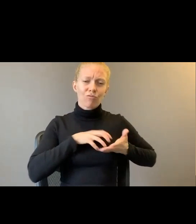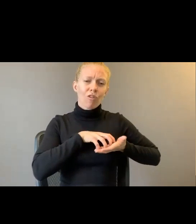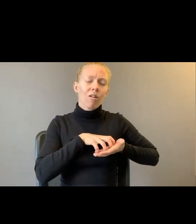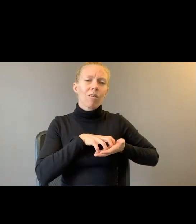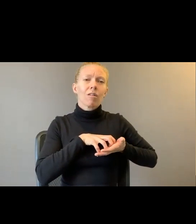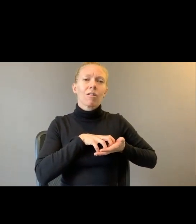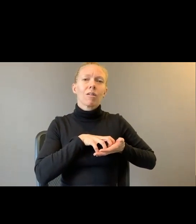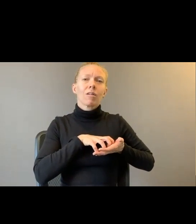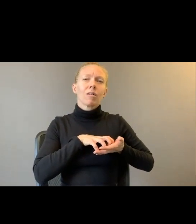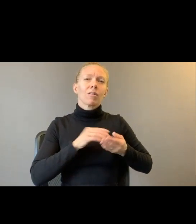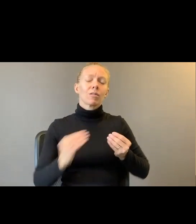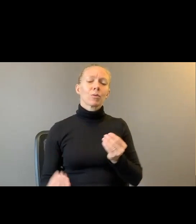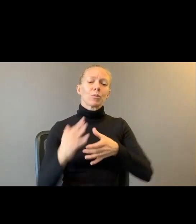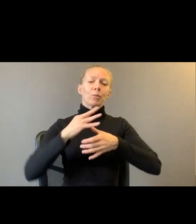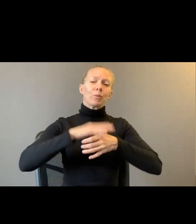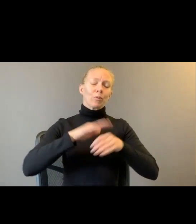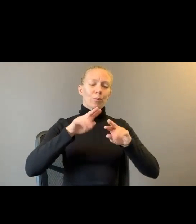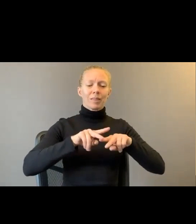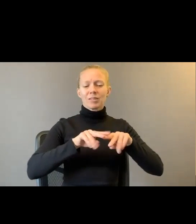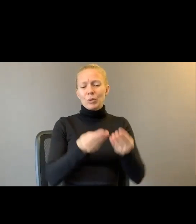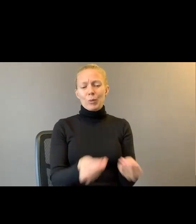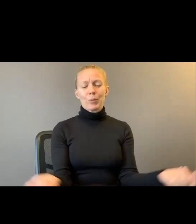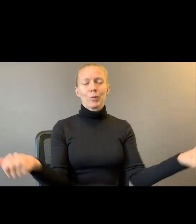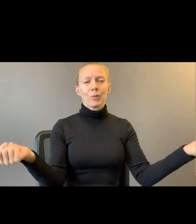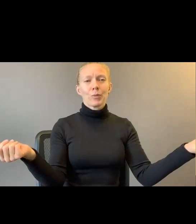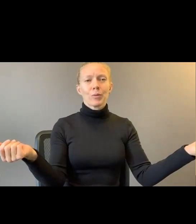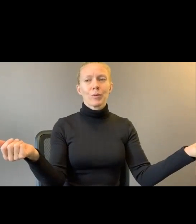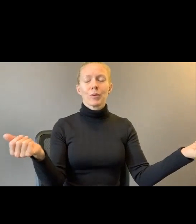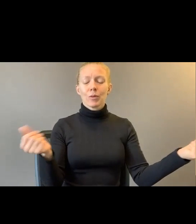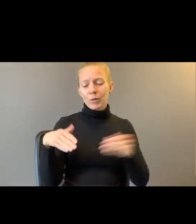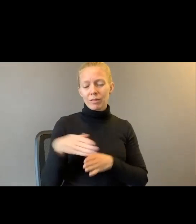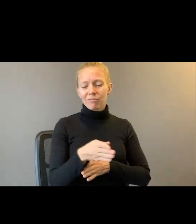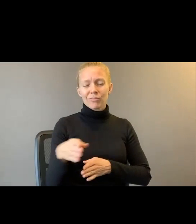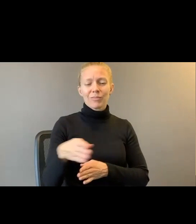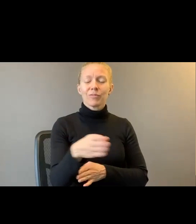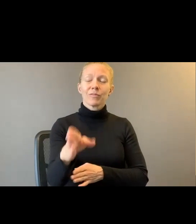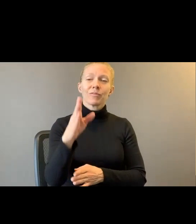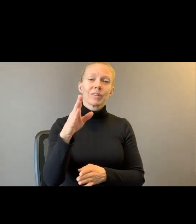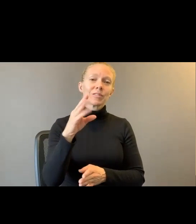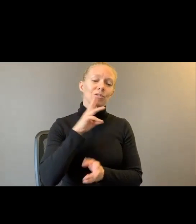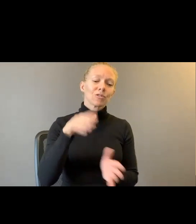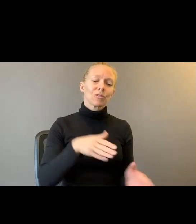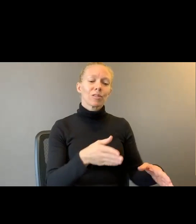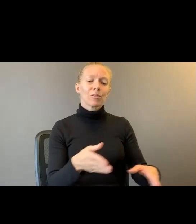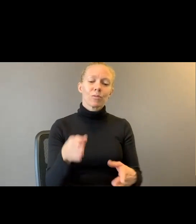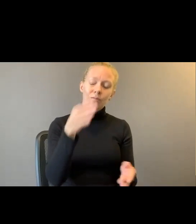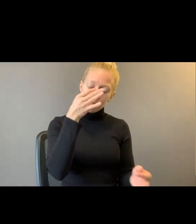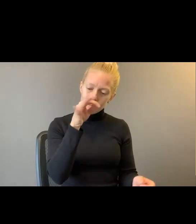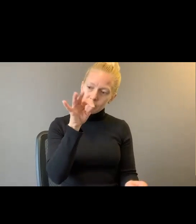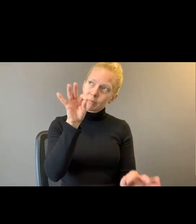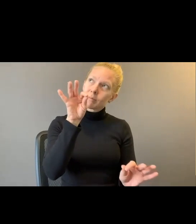vessels. When the catfish in the river raise their eyelids towards your face.